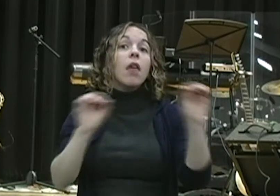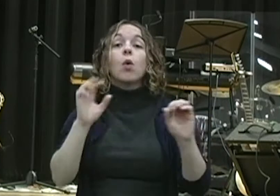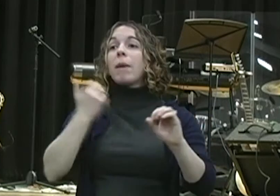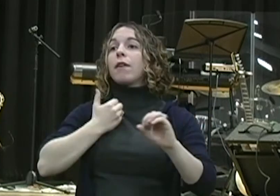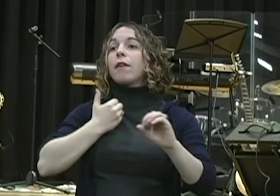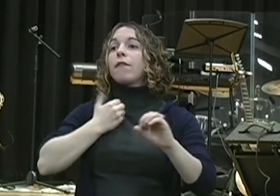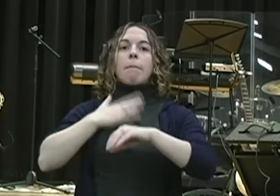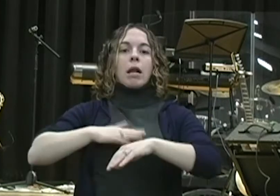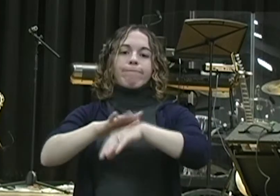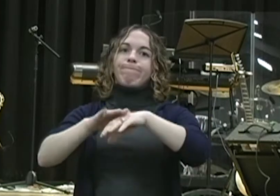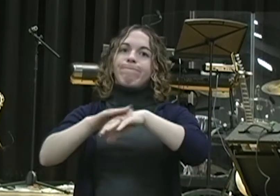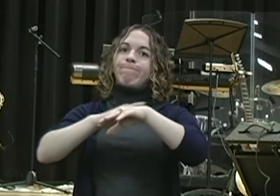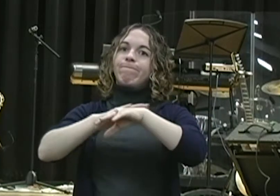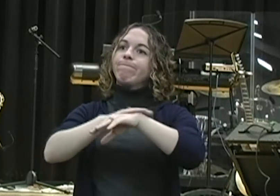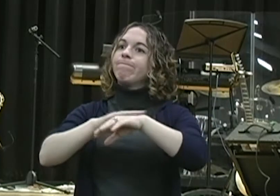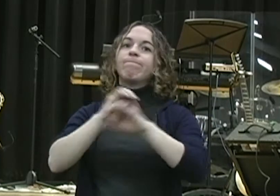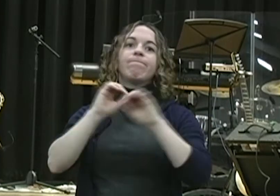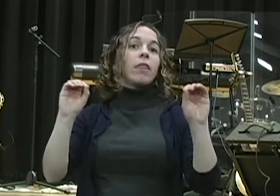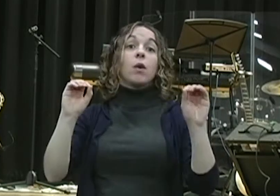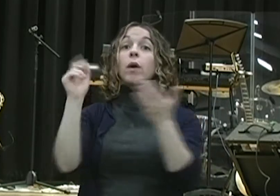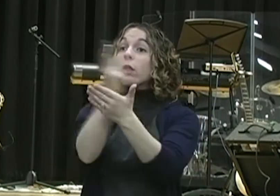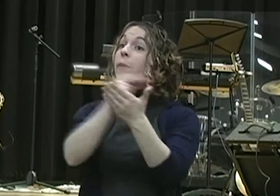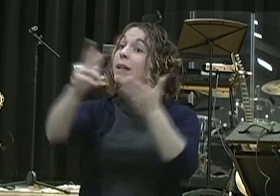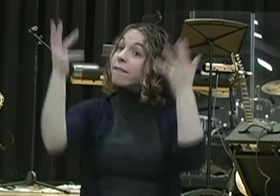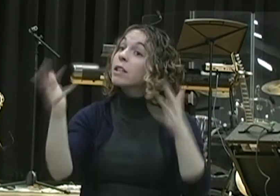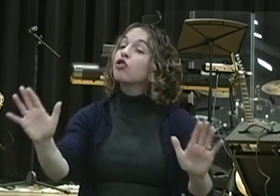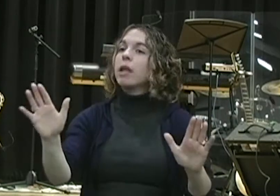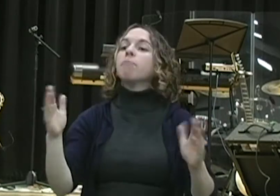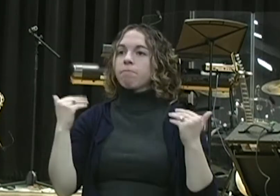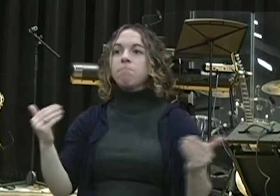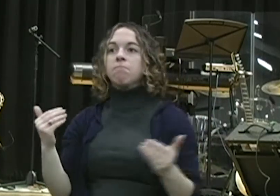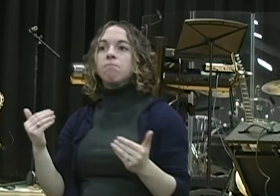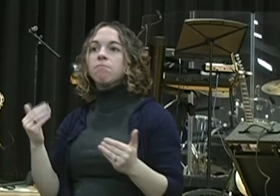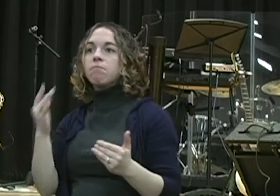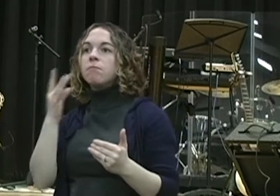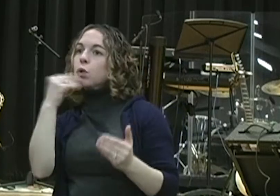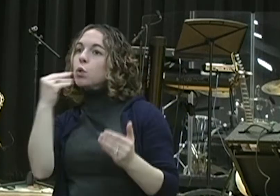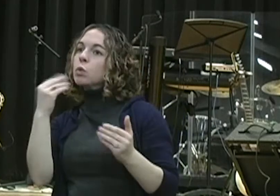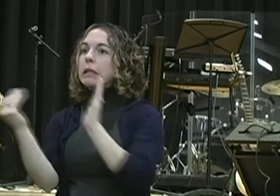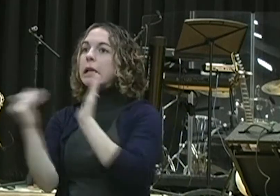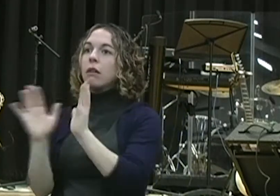all until the entire three weeks were completed. For 21 days he didn't eat the things that he liked the best.